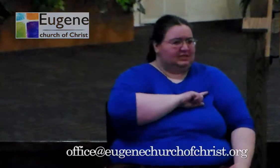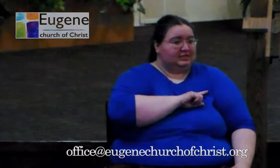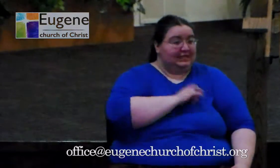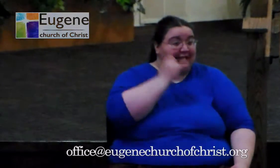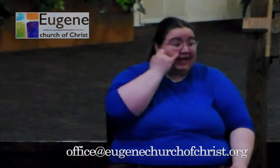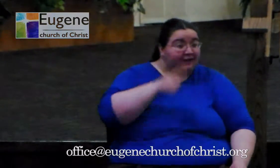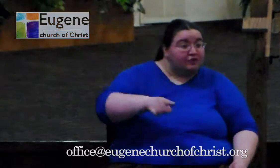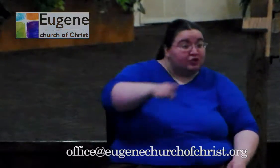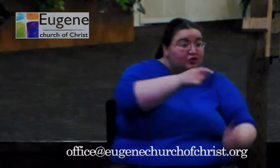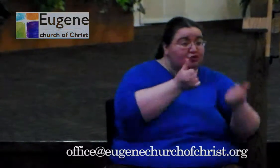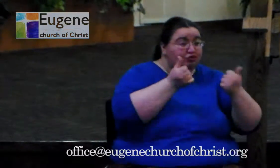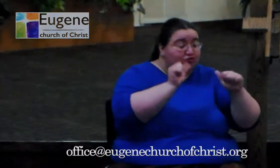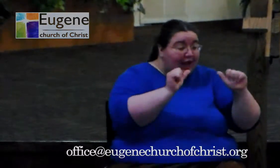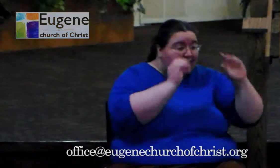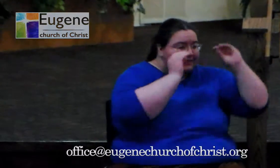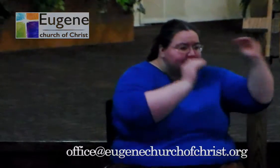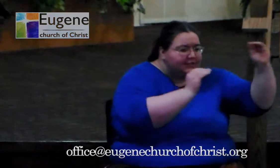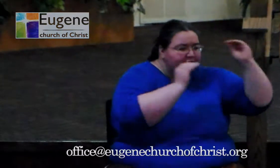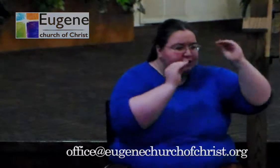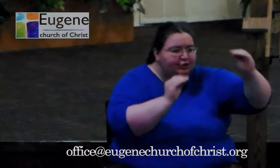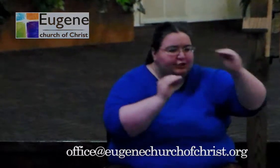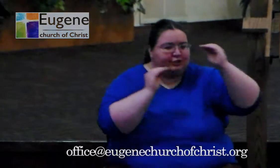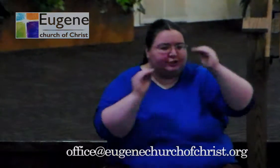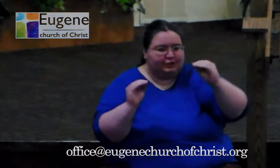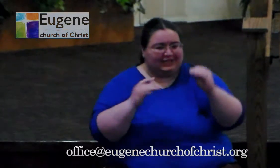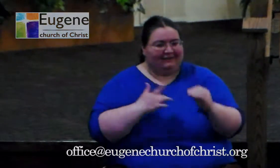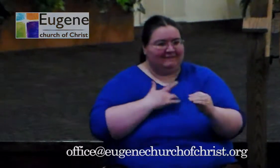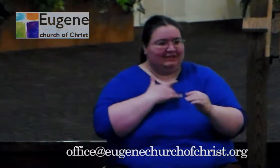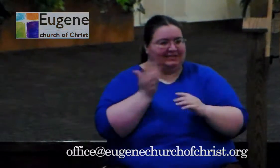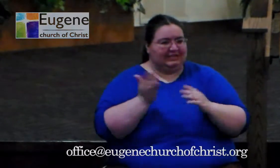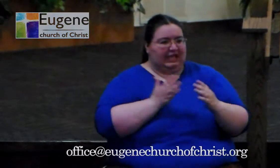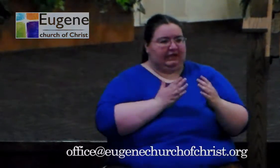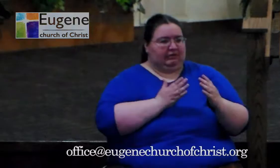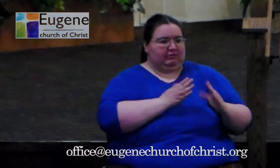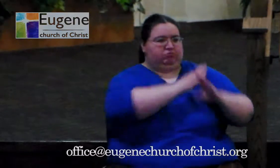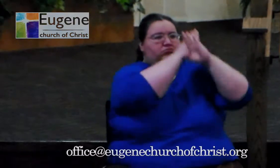to people, and you keep just hitting against a brick wall, try it somewhere else.